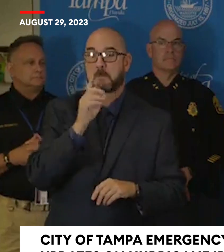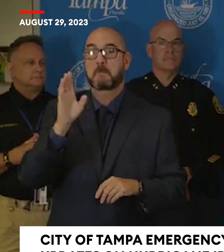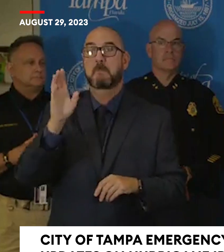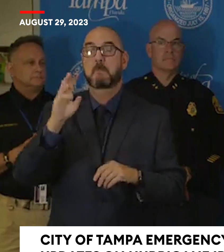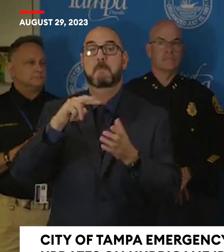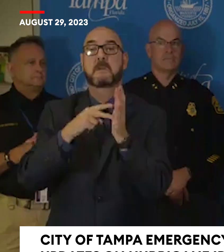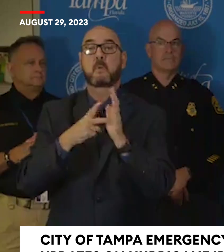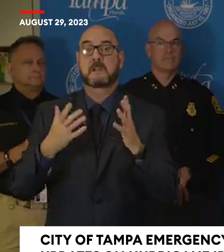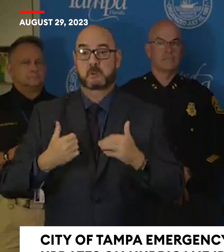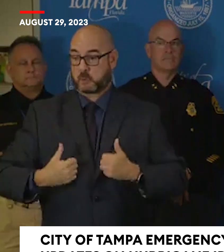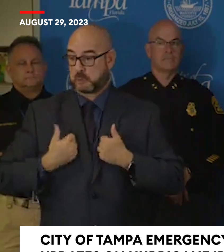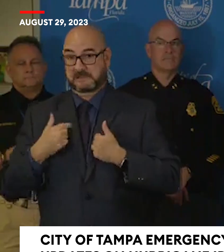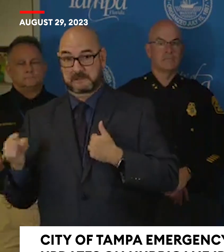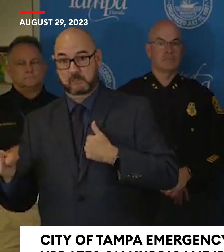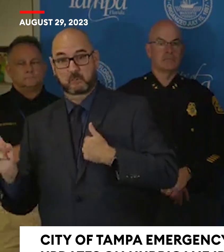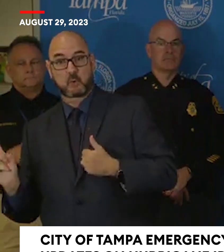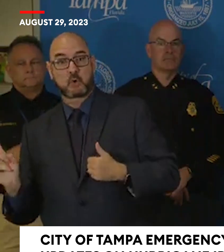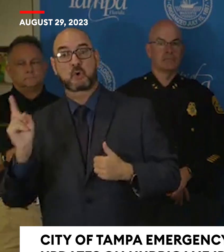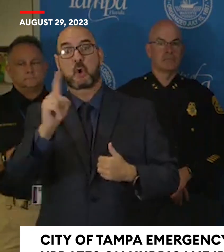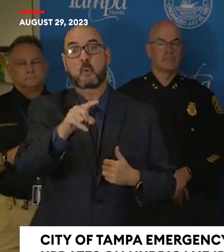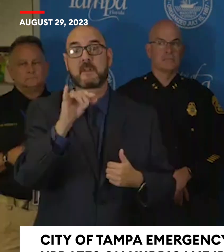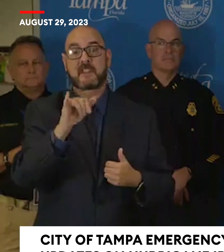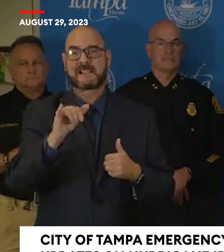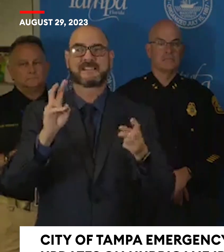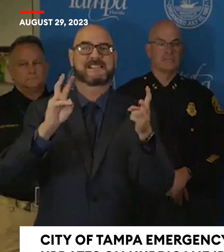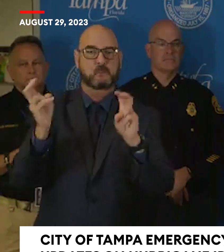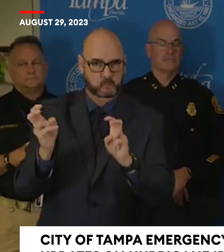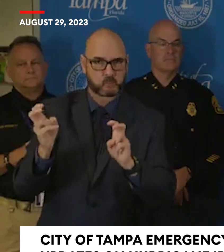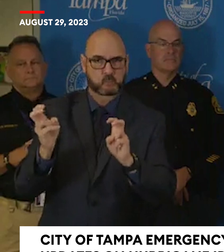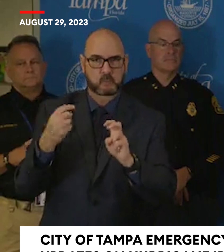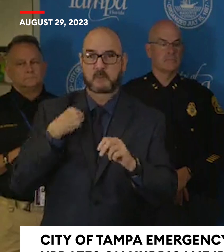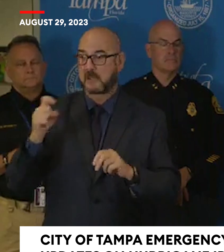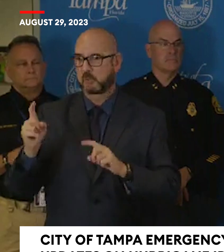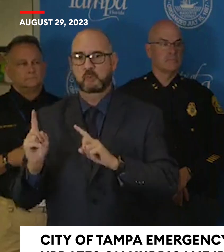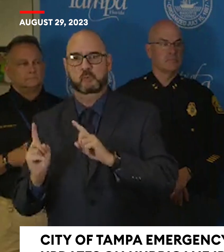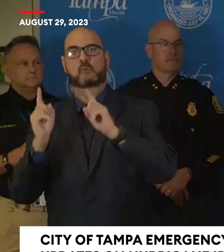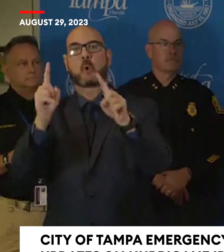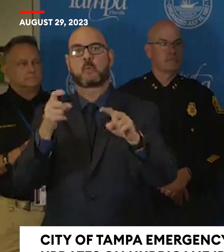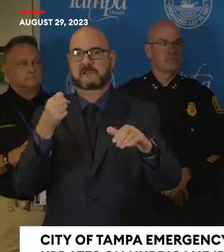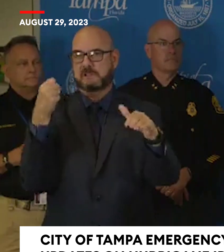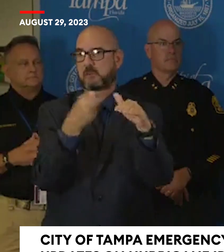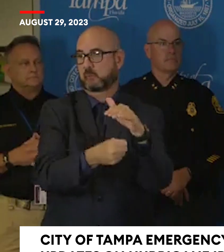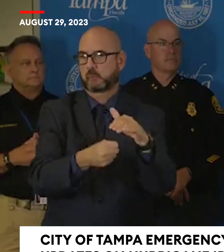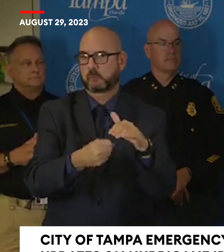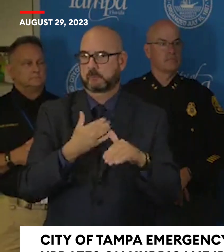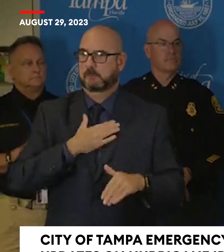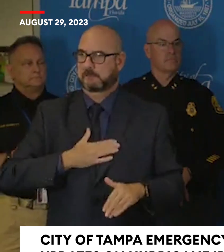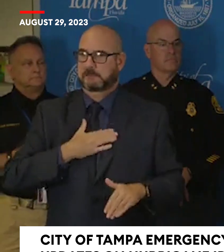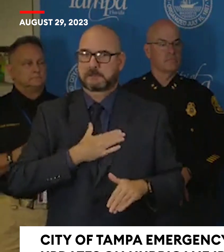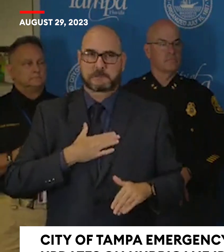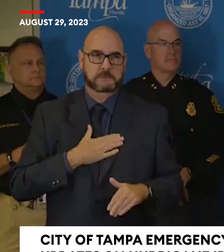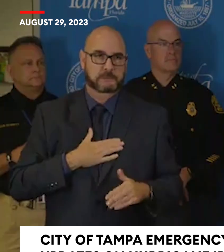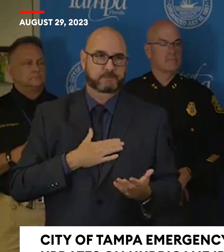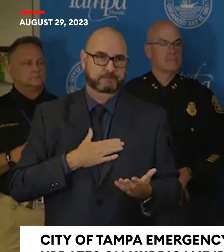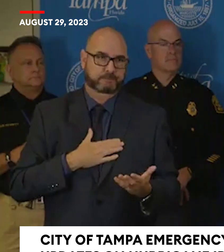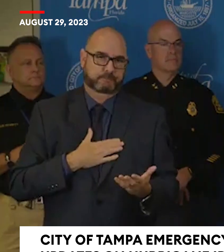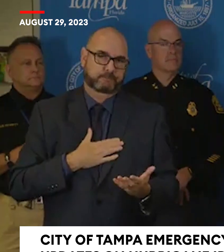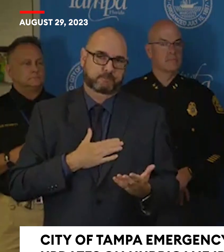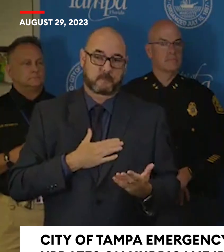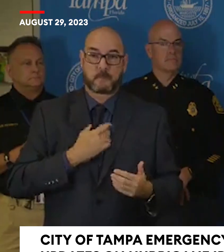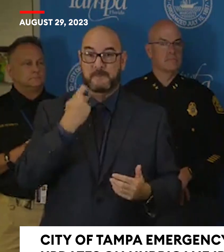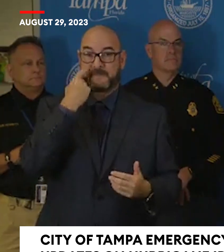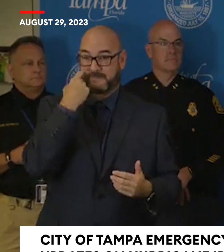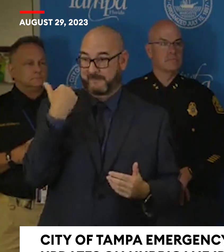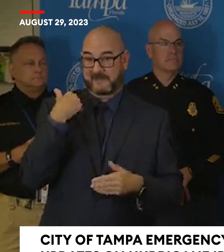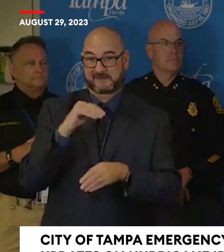And so that's what they're, we're asking them to do now. Just had a conversation with TECO last night,